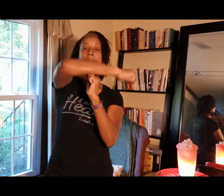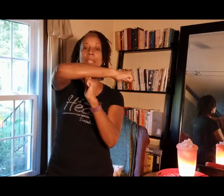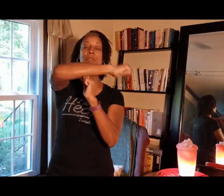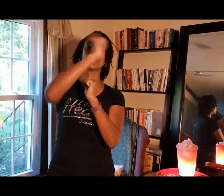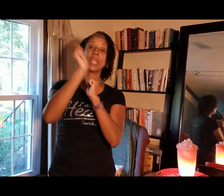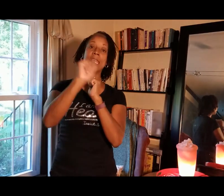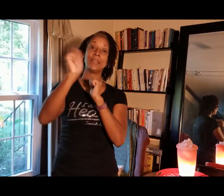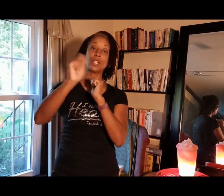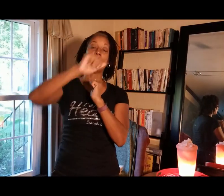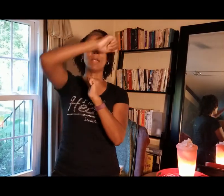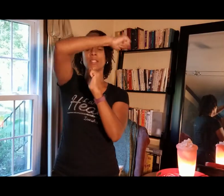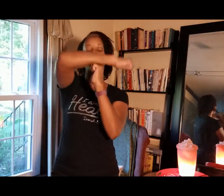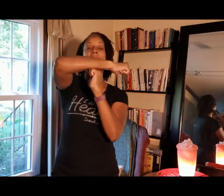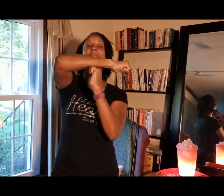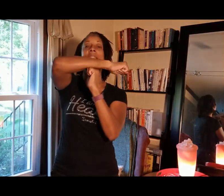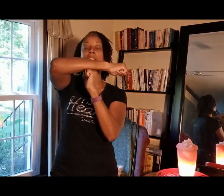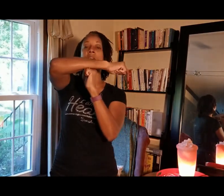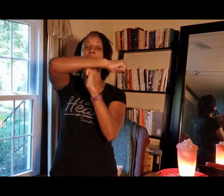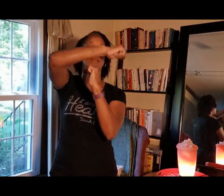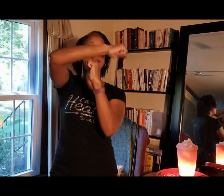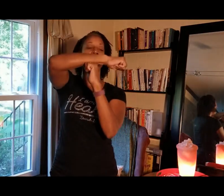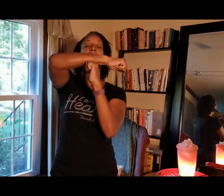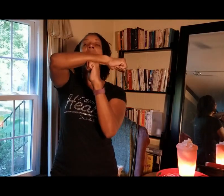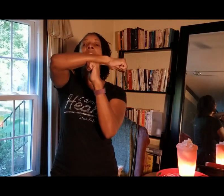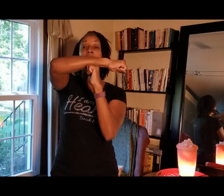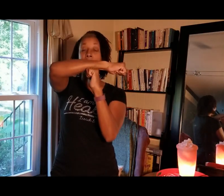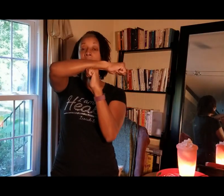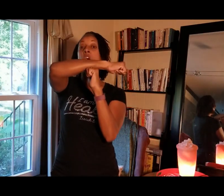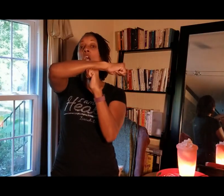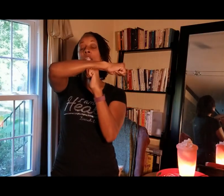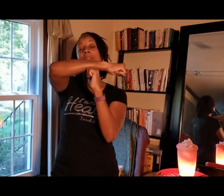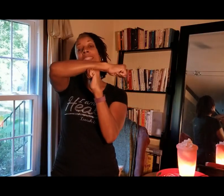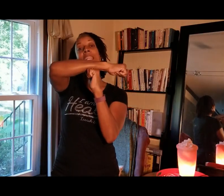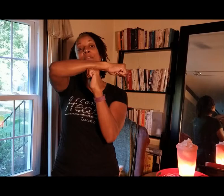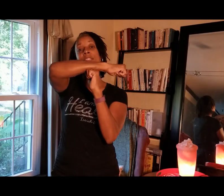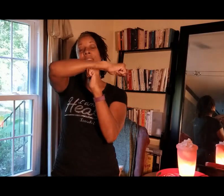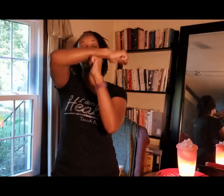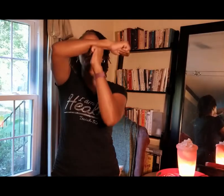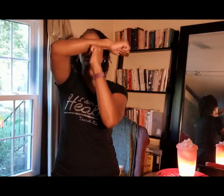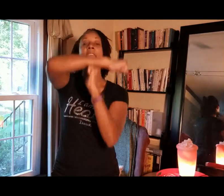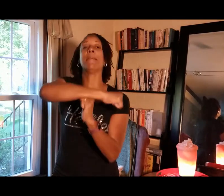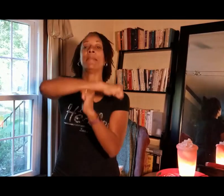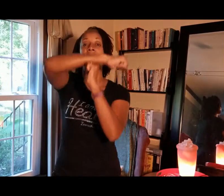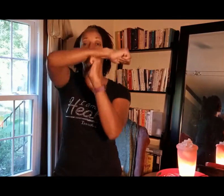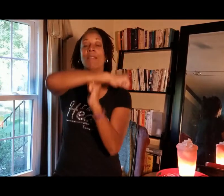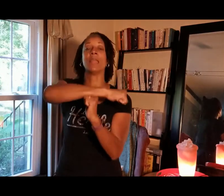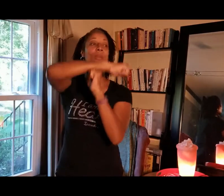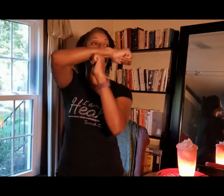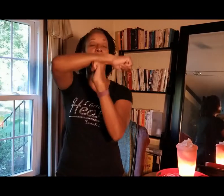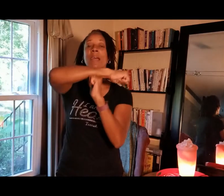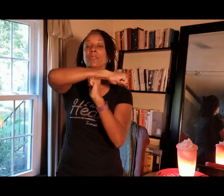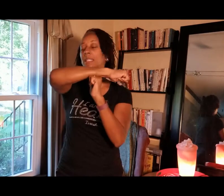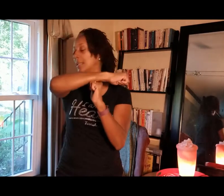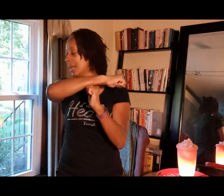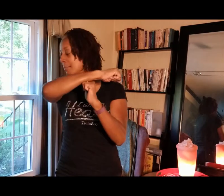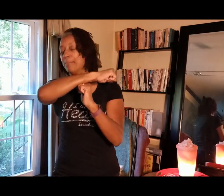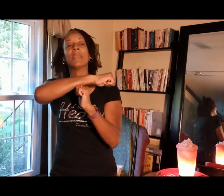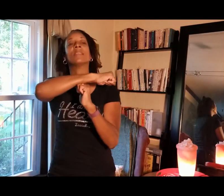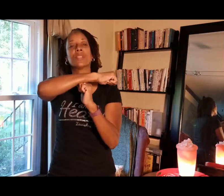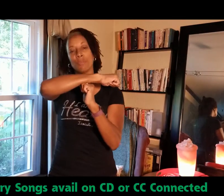hand, which is the hand the child writes with is the top temple of Artemis at Ephesus. And we kept it there and we kind of bounced it because the